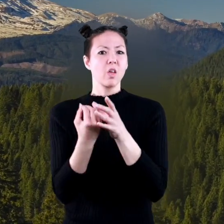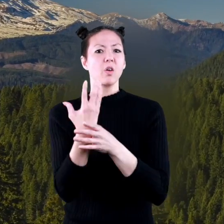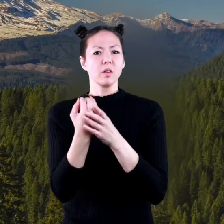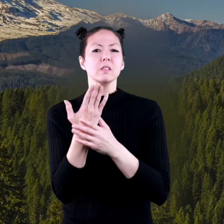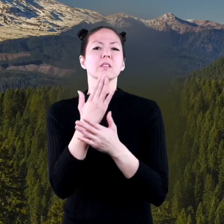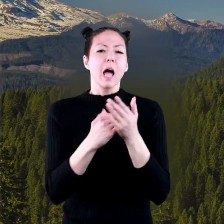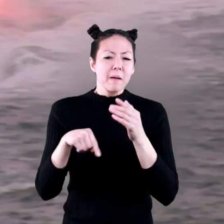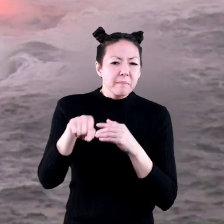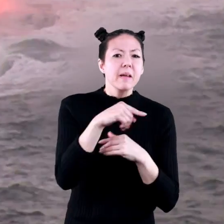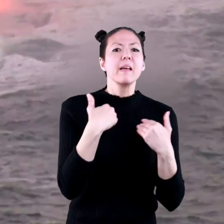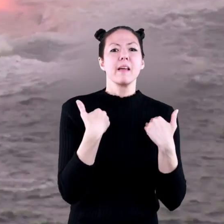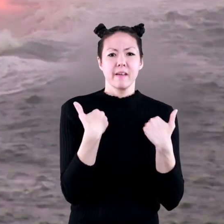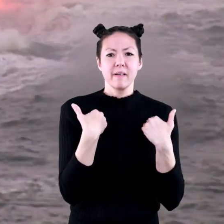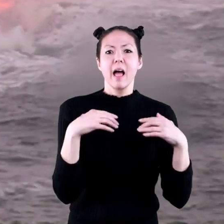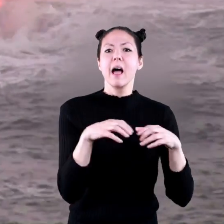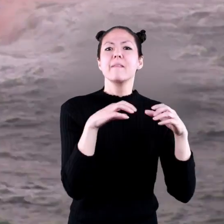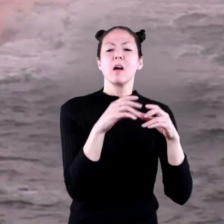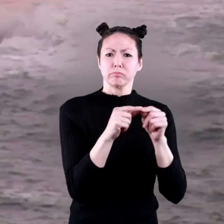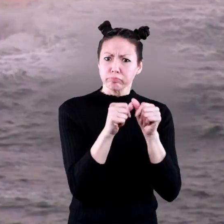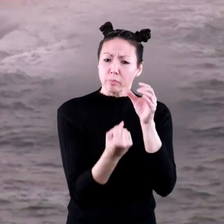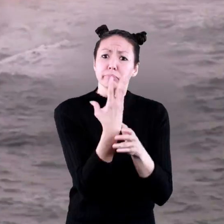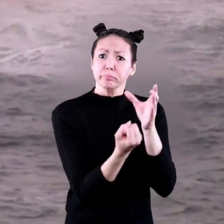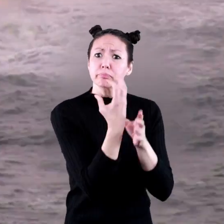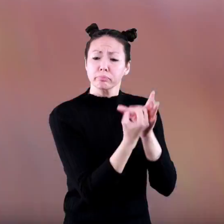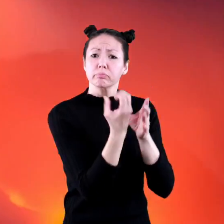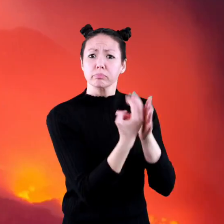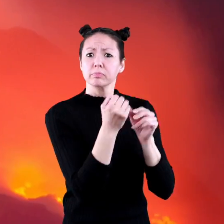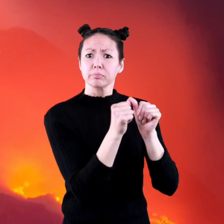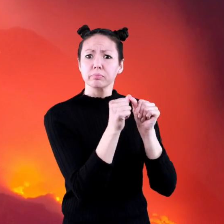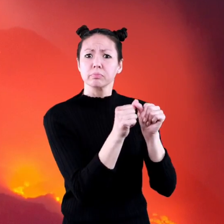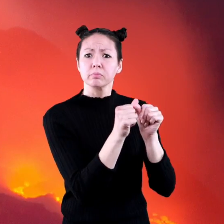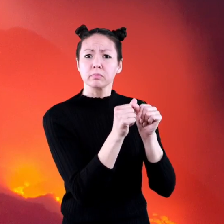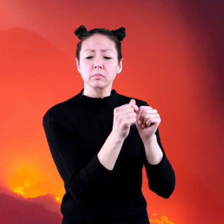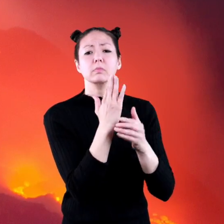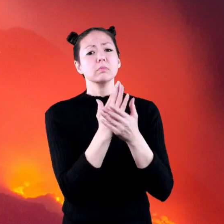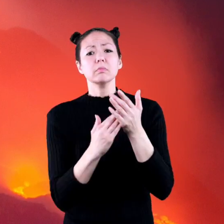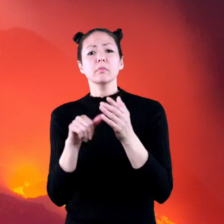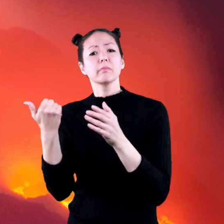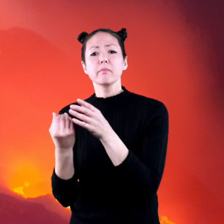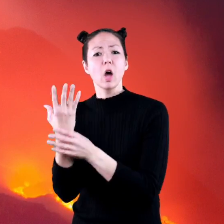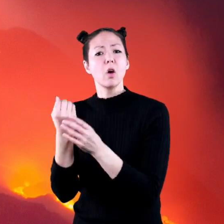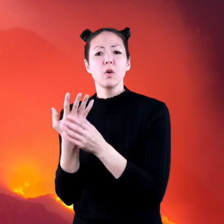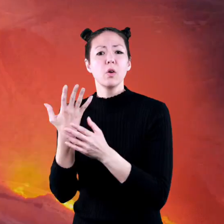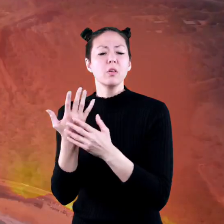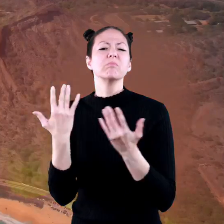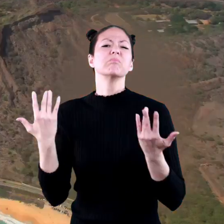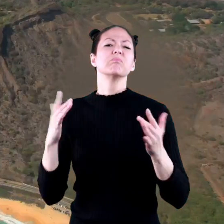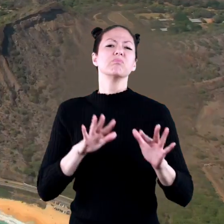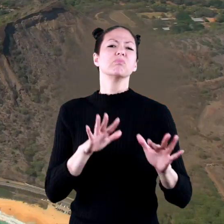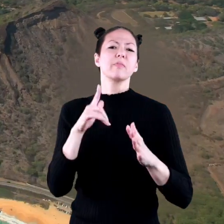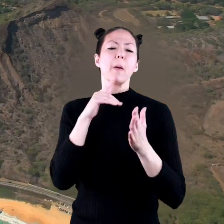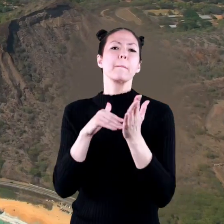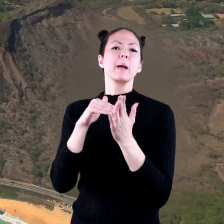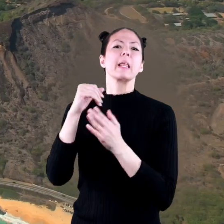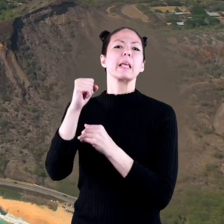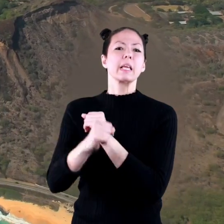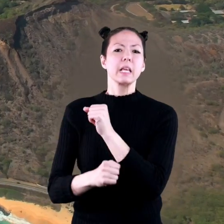Some of these volcanoes are active and continue to erupt. Other volcanoes have been dormant for a million years.